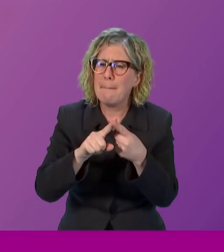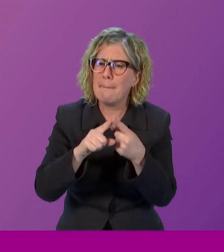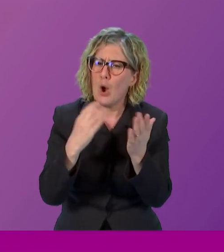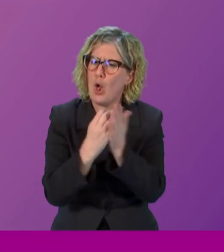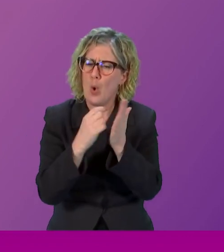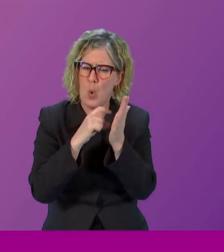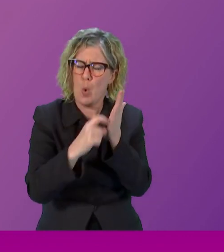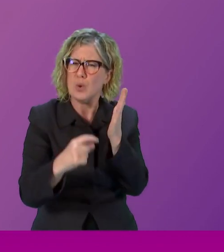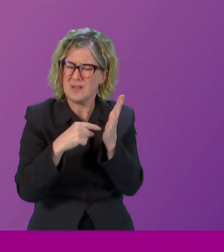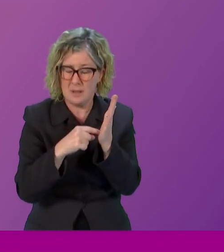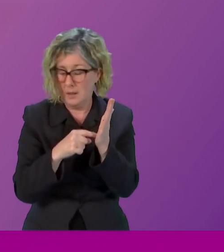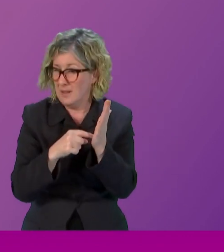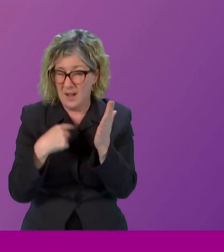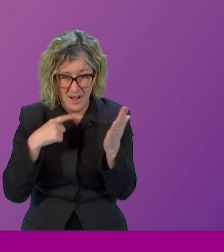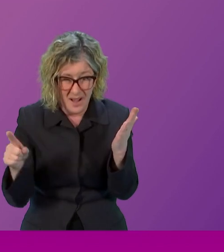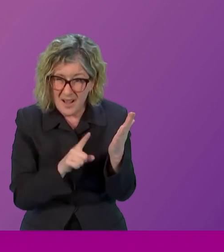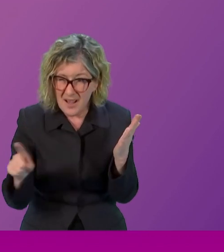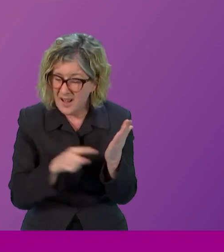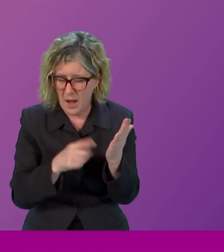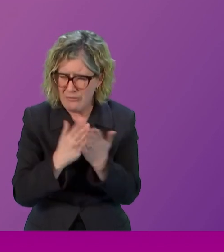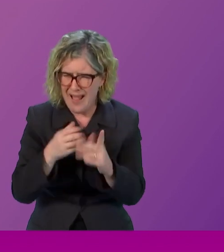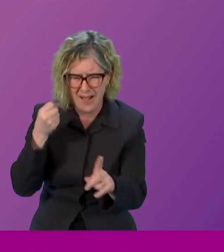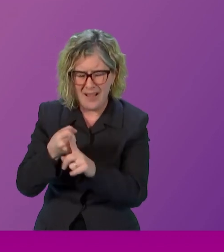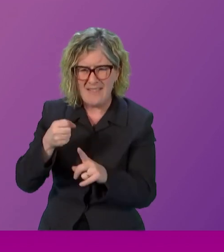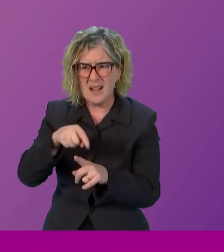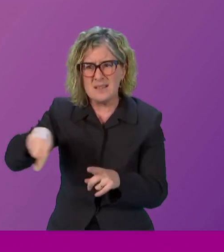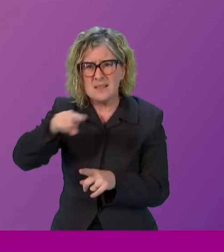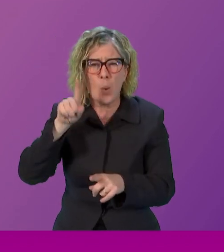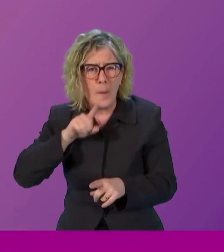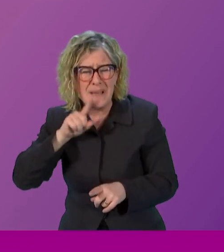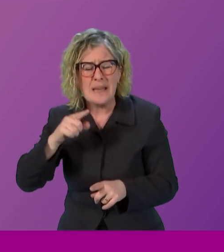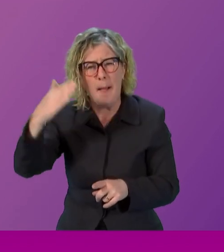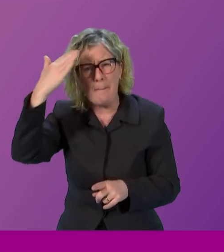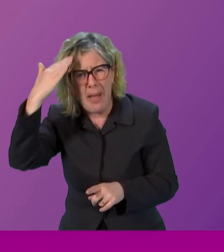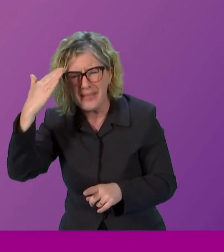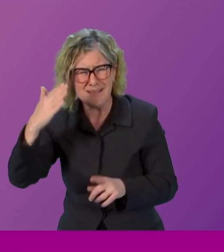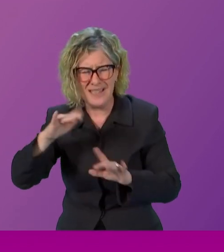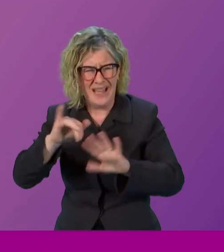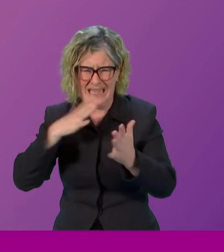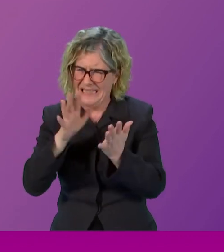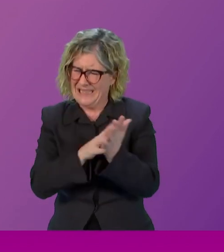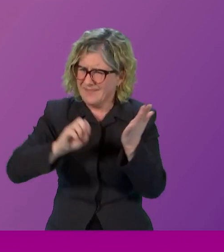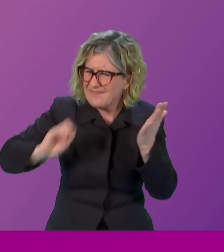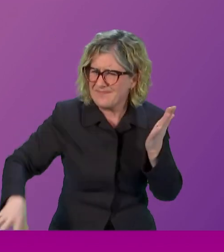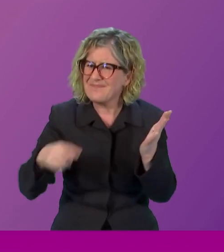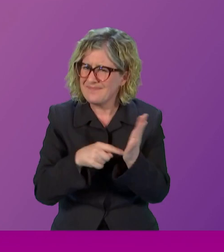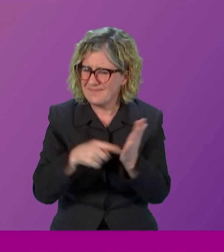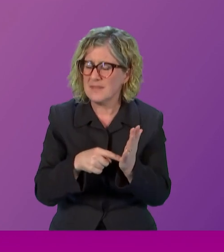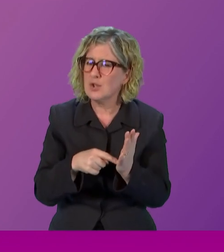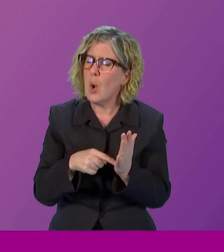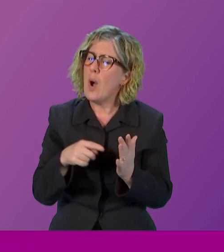impact on women and mothers in particular so all of these issues they're not solely about gender equality